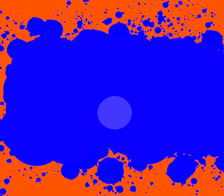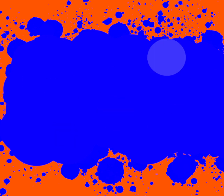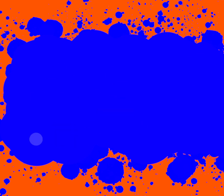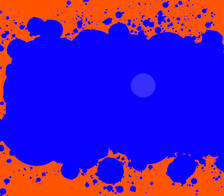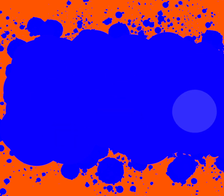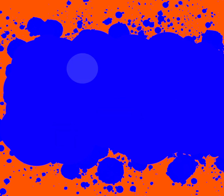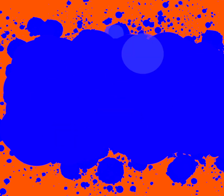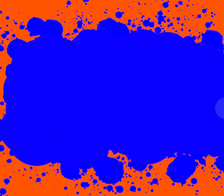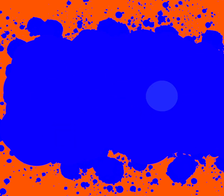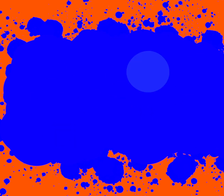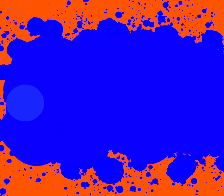To save Tension You That, kind of